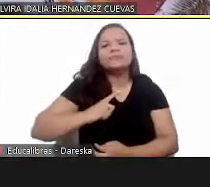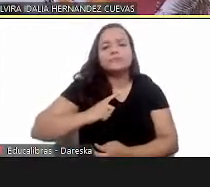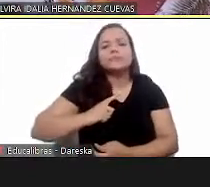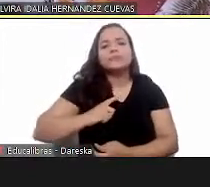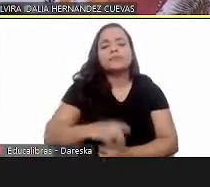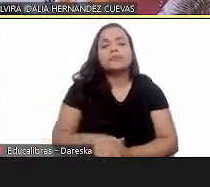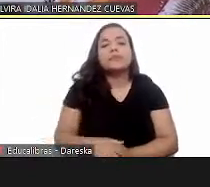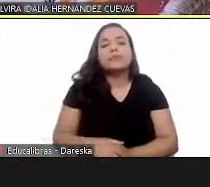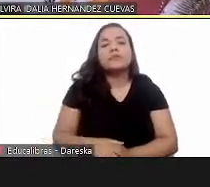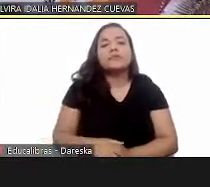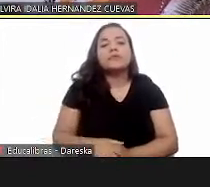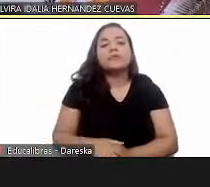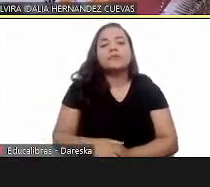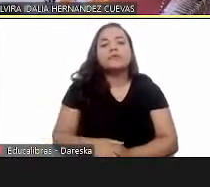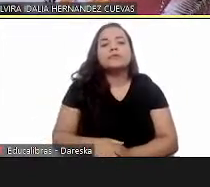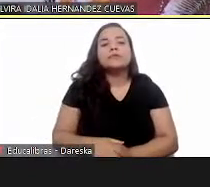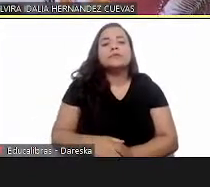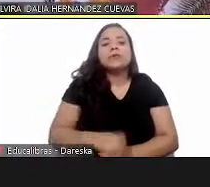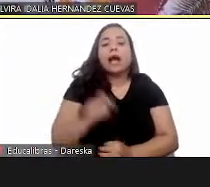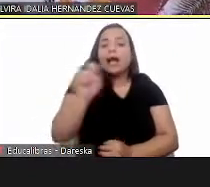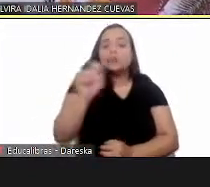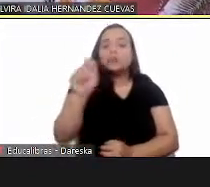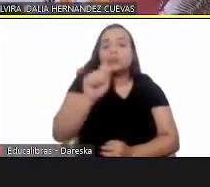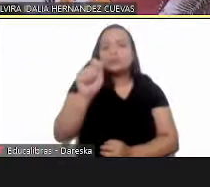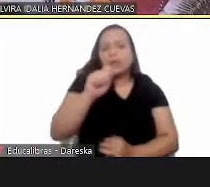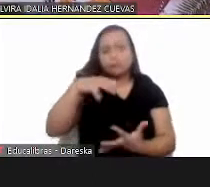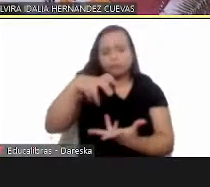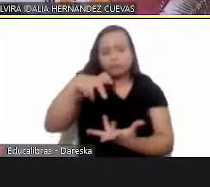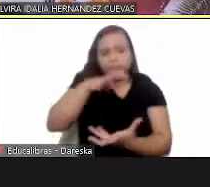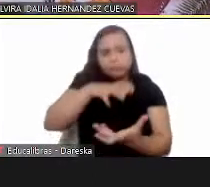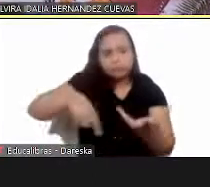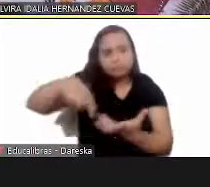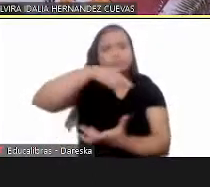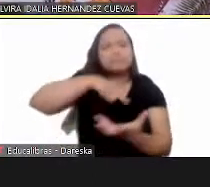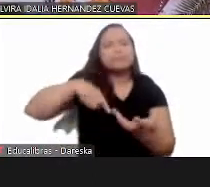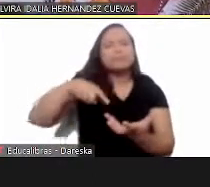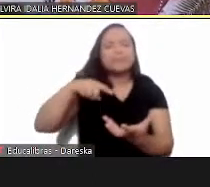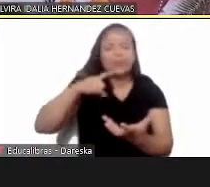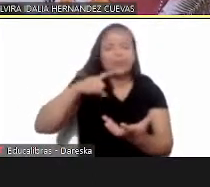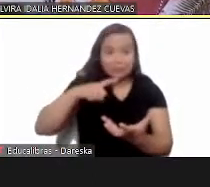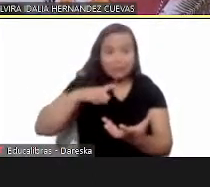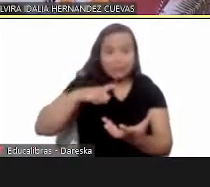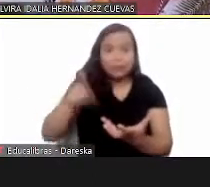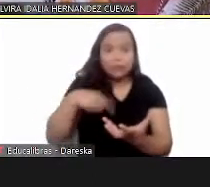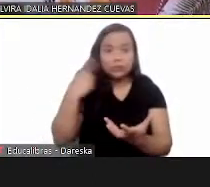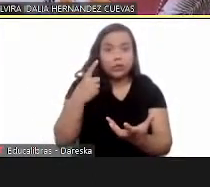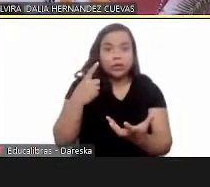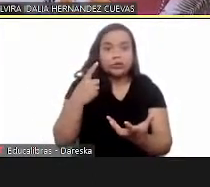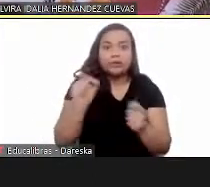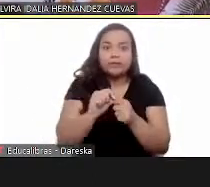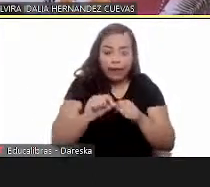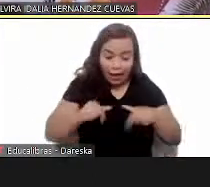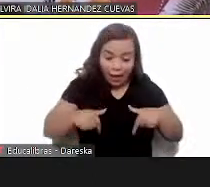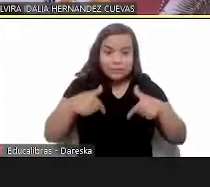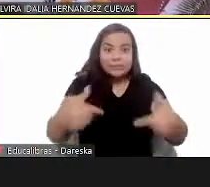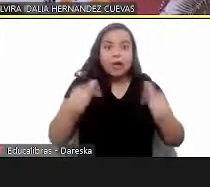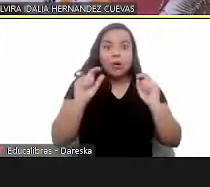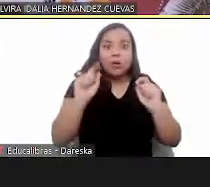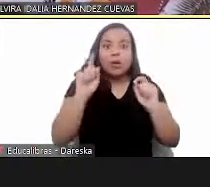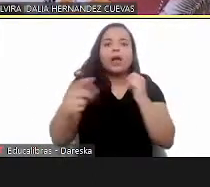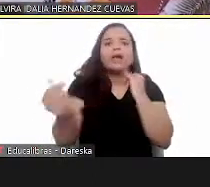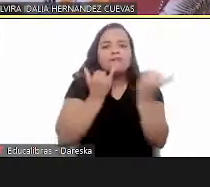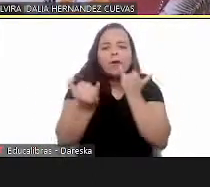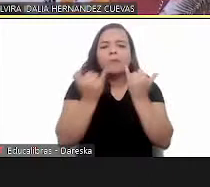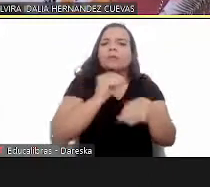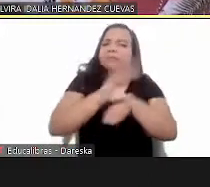furnish in i'm a patch in all the associations around the world that is what we're doing to provide information to